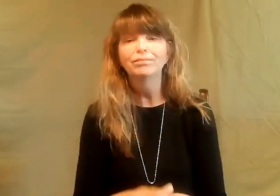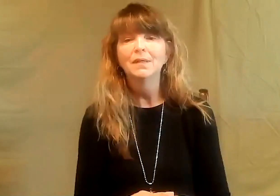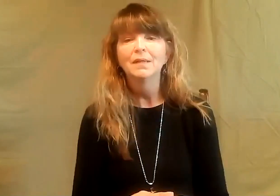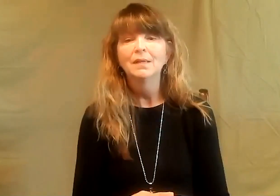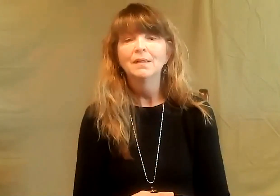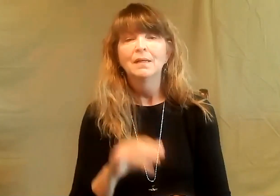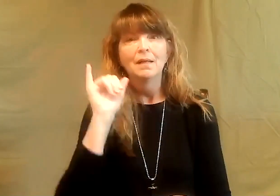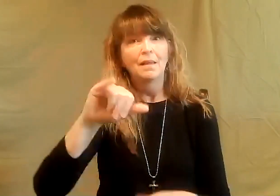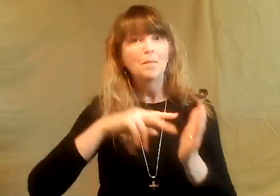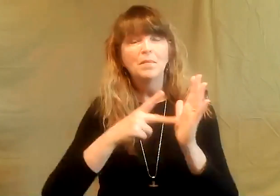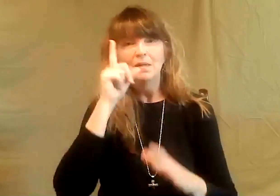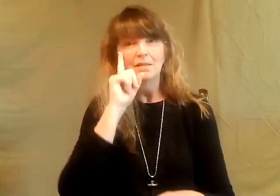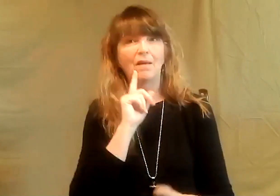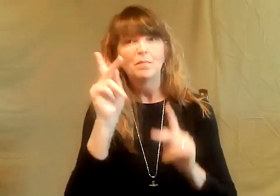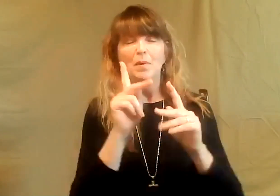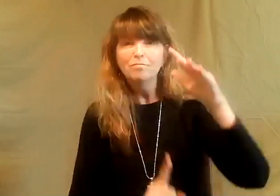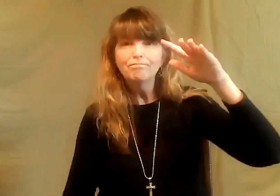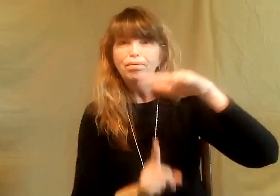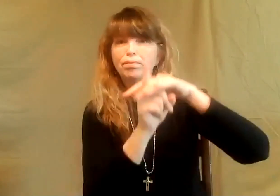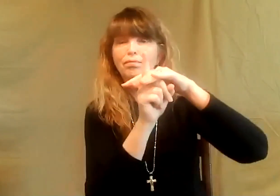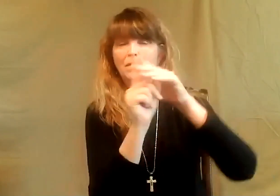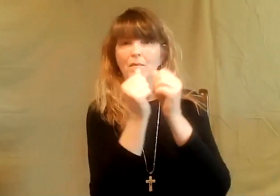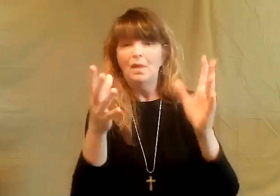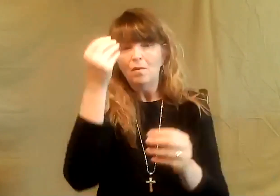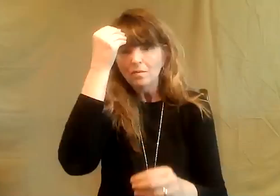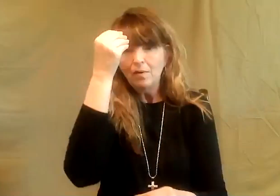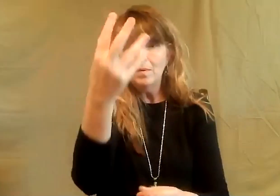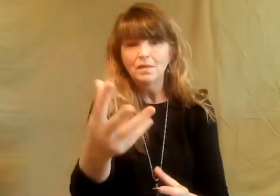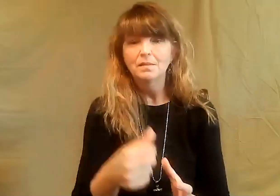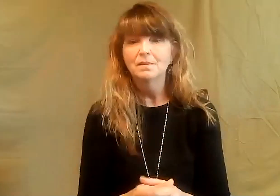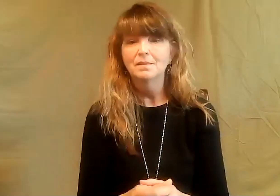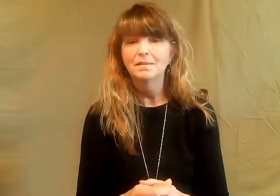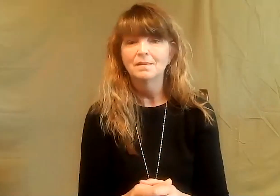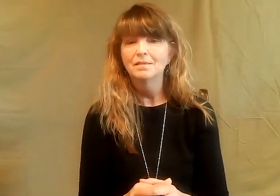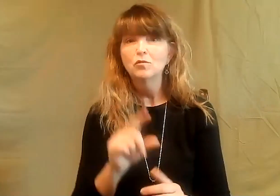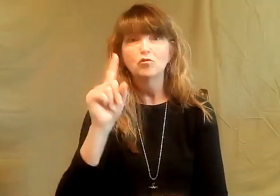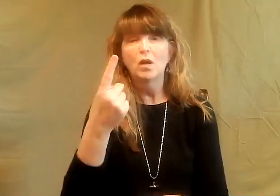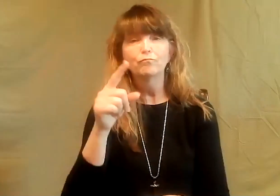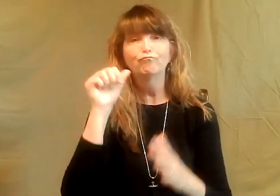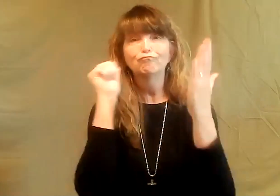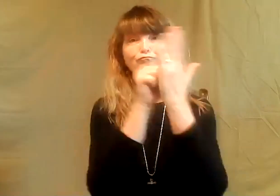that because they didn't have hearing children so the parents didn't have phones and deaf people would just show up at each other's houses without